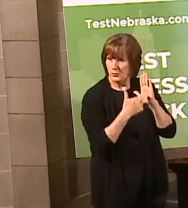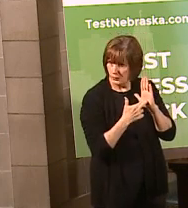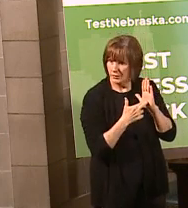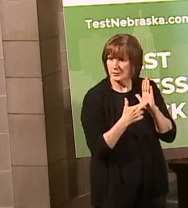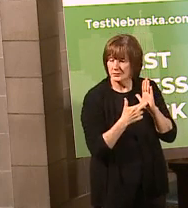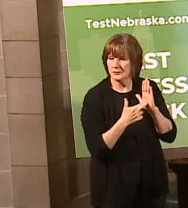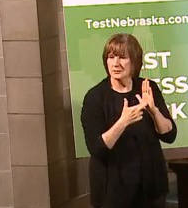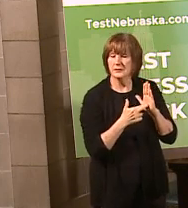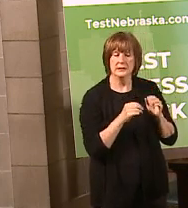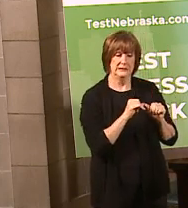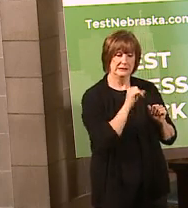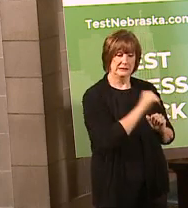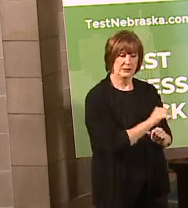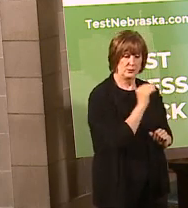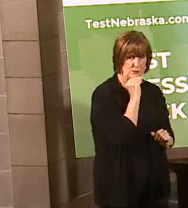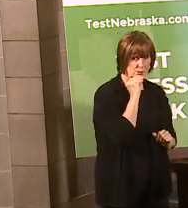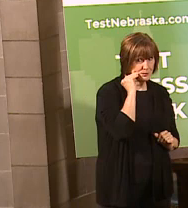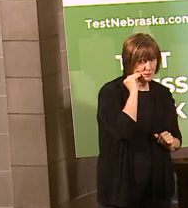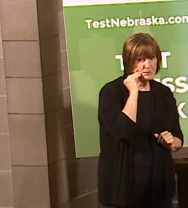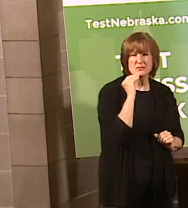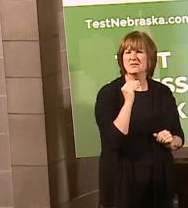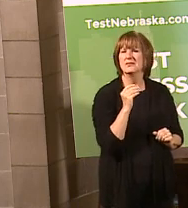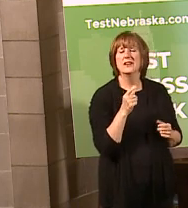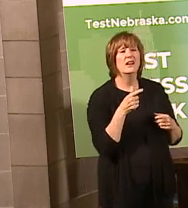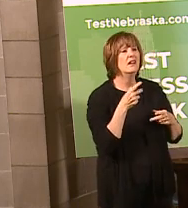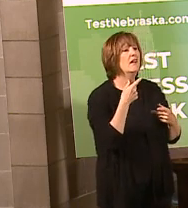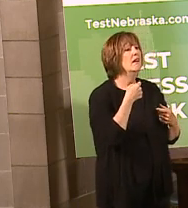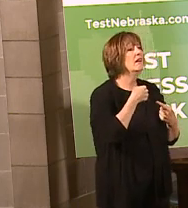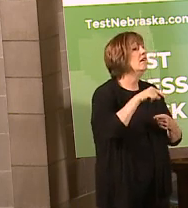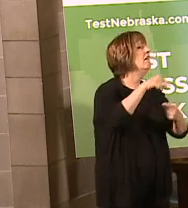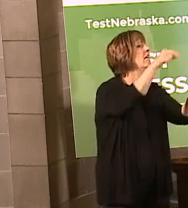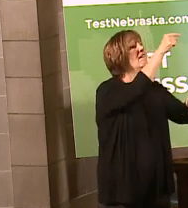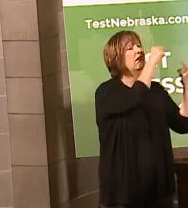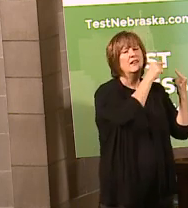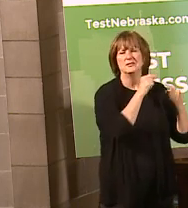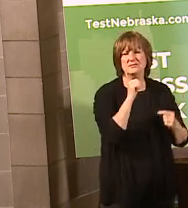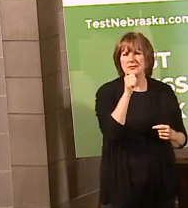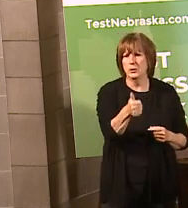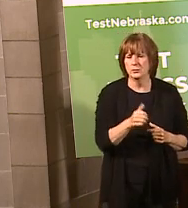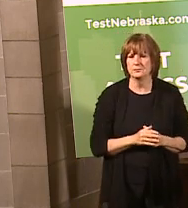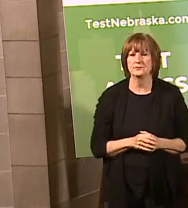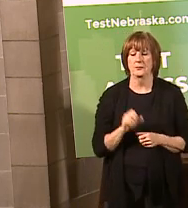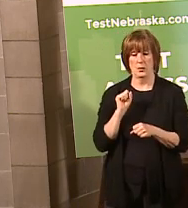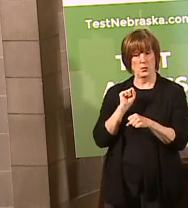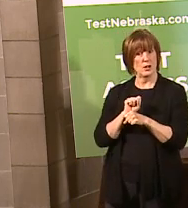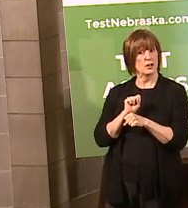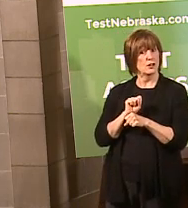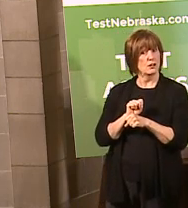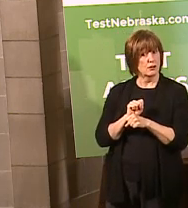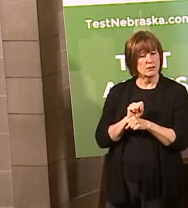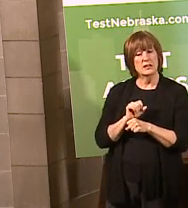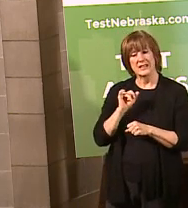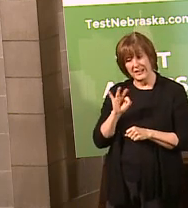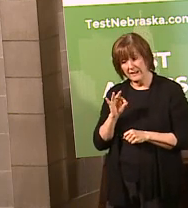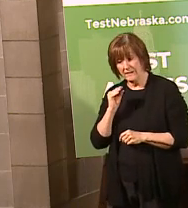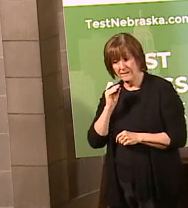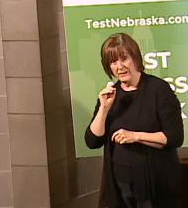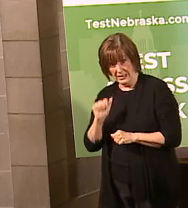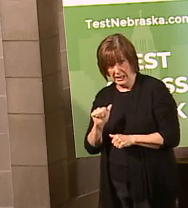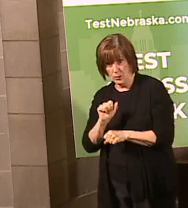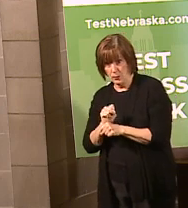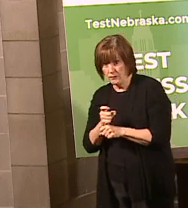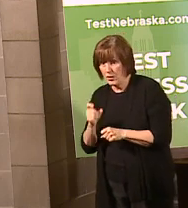starting with stay home, no non-essential trips outside the household. Work, work from home if you can,